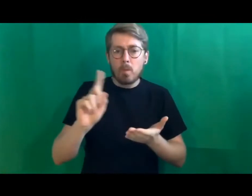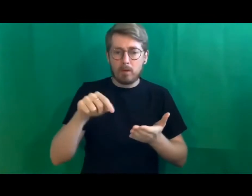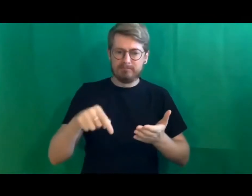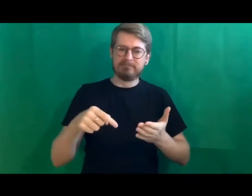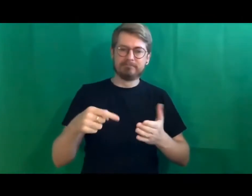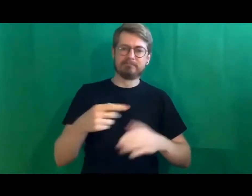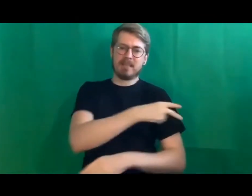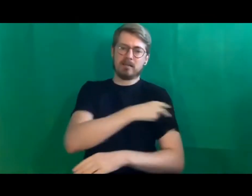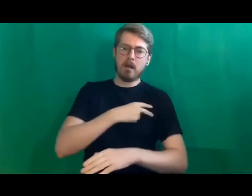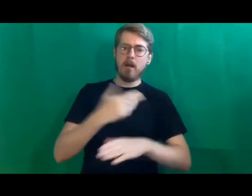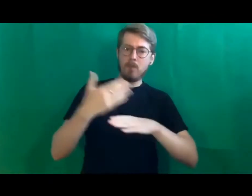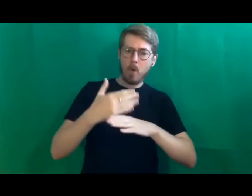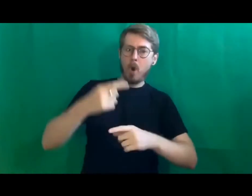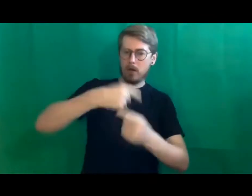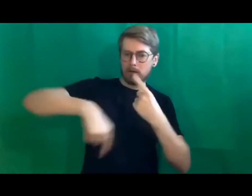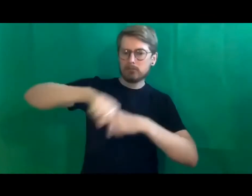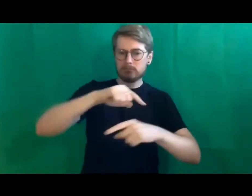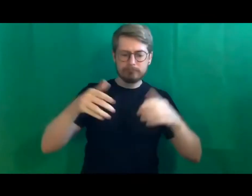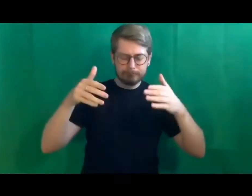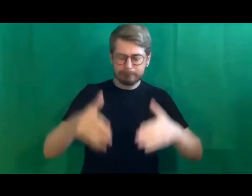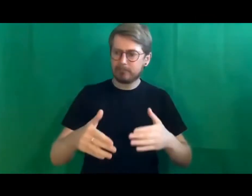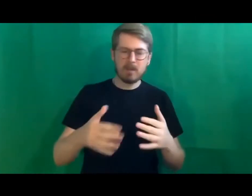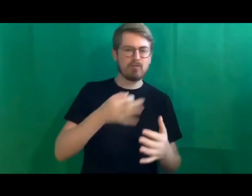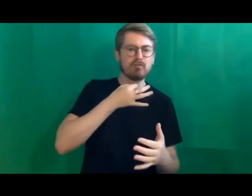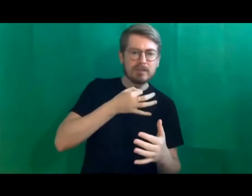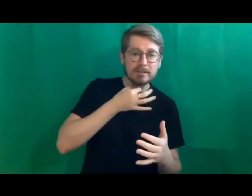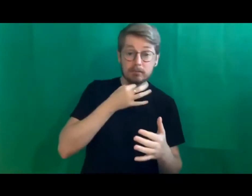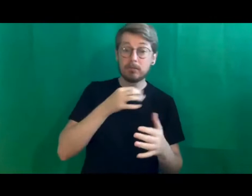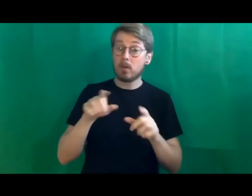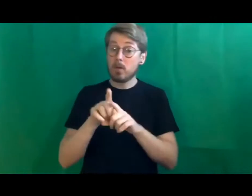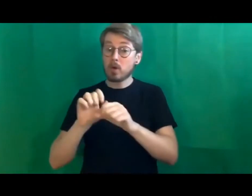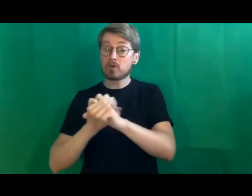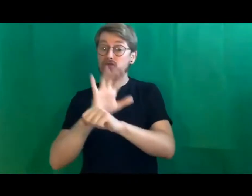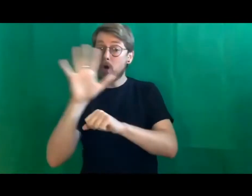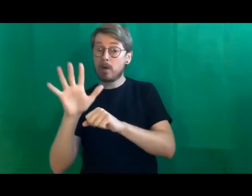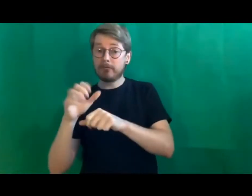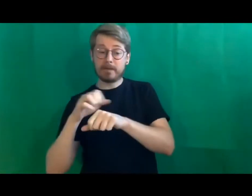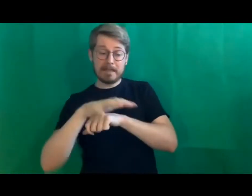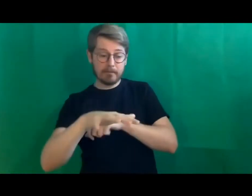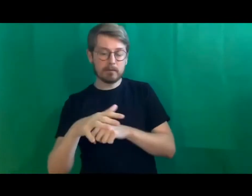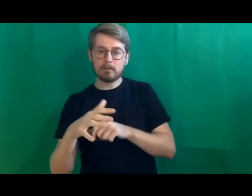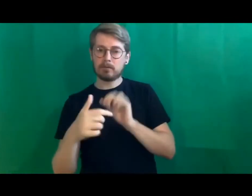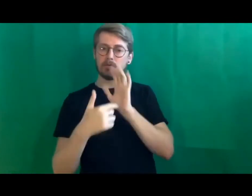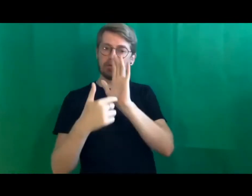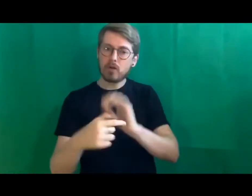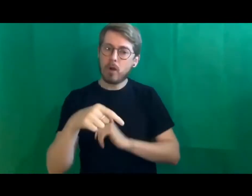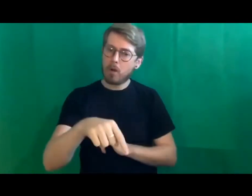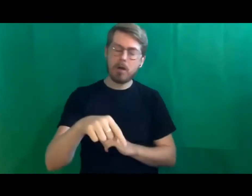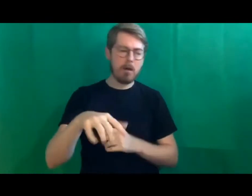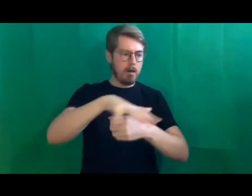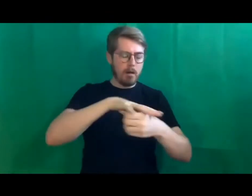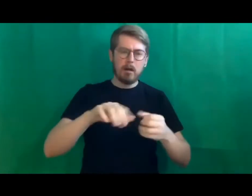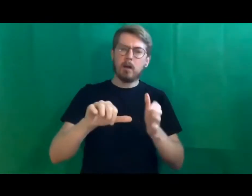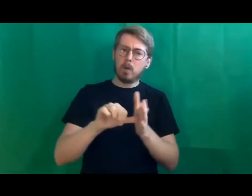our industry, its precarious nature and of course what the Covid crisis has done to highlight just how difficult our